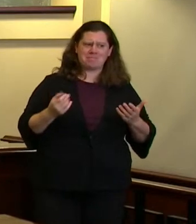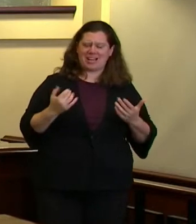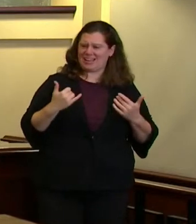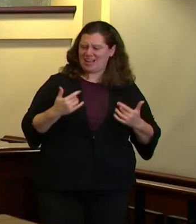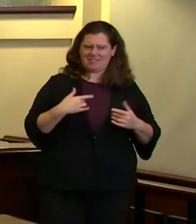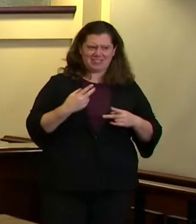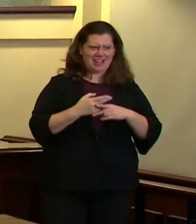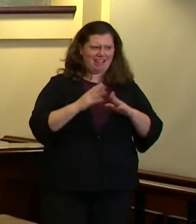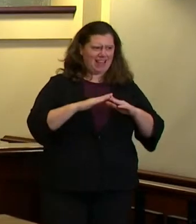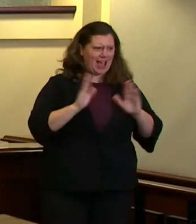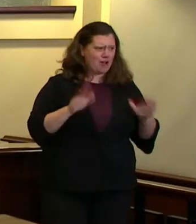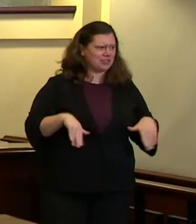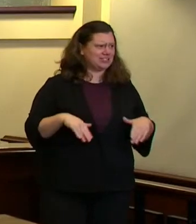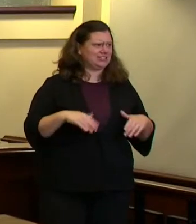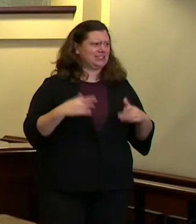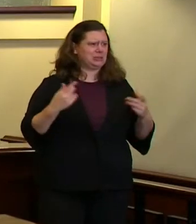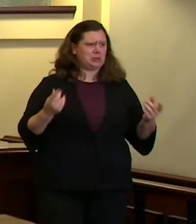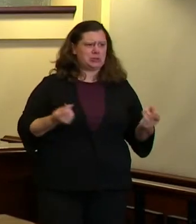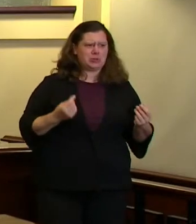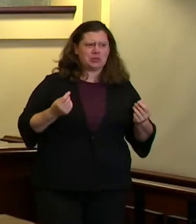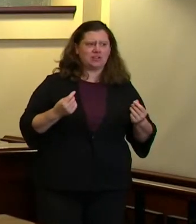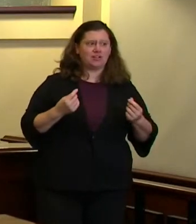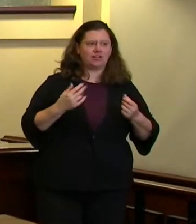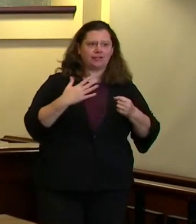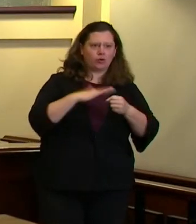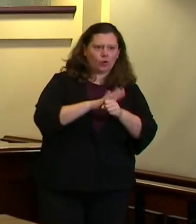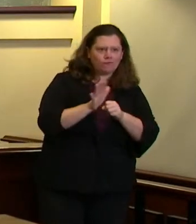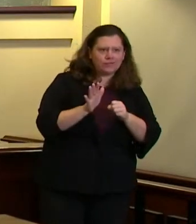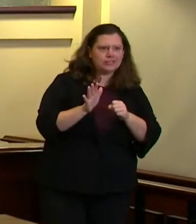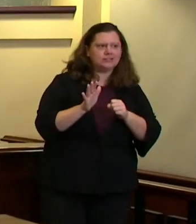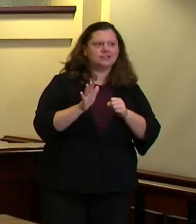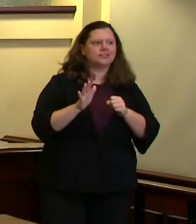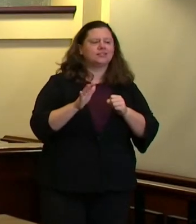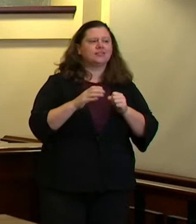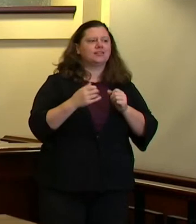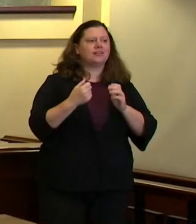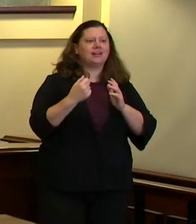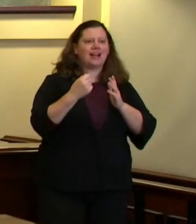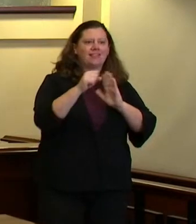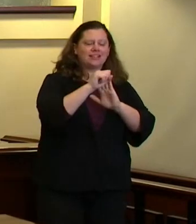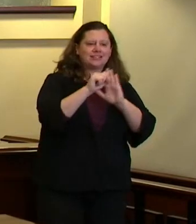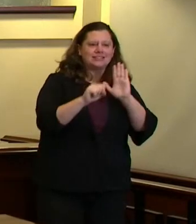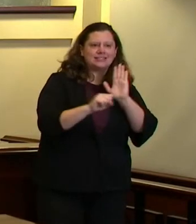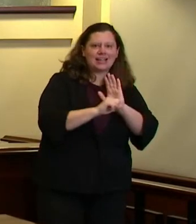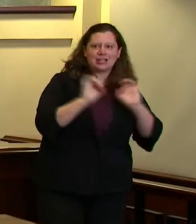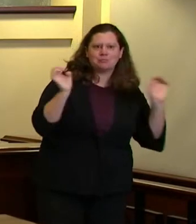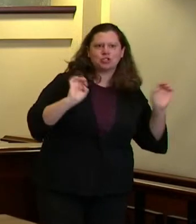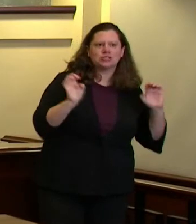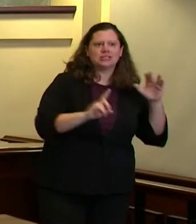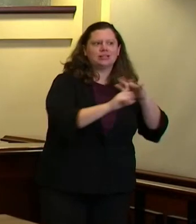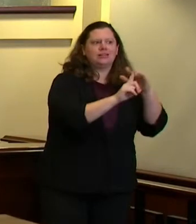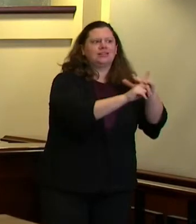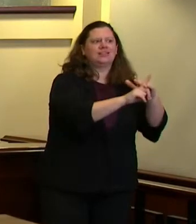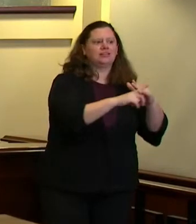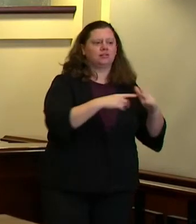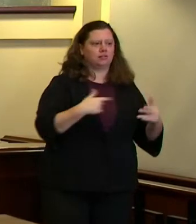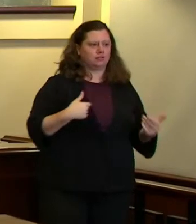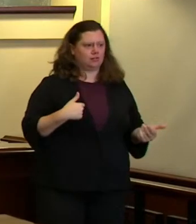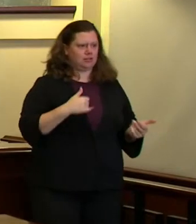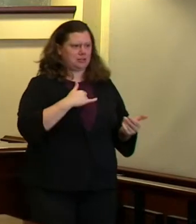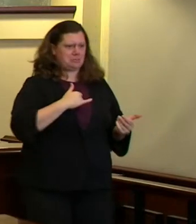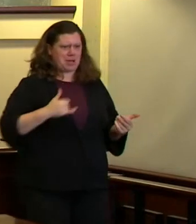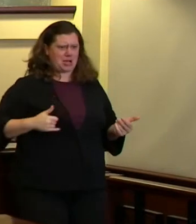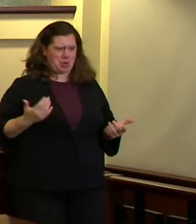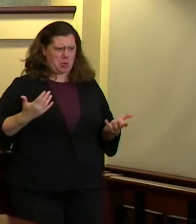crisis while we are in a state of declared emergency are there things that i can do as mayor under this declared